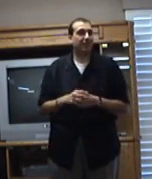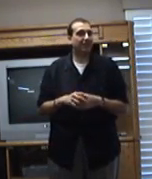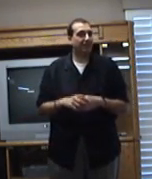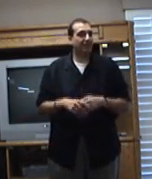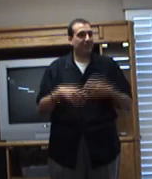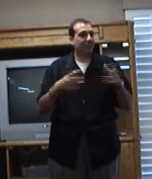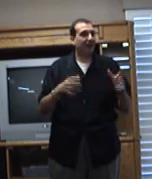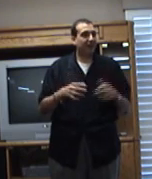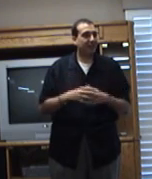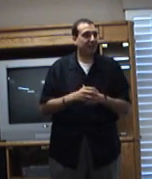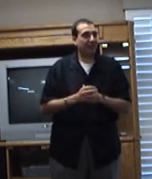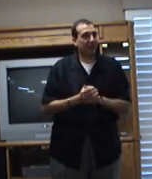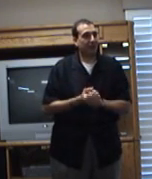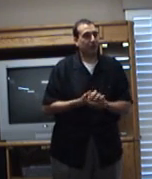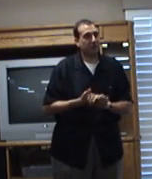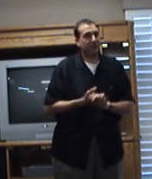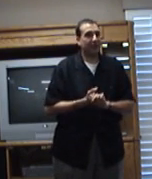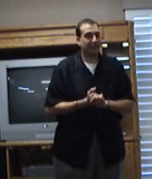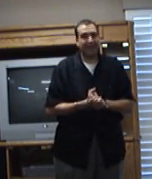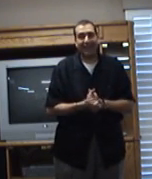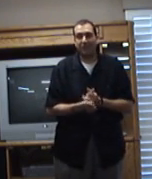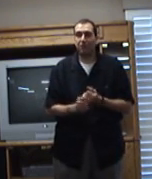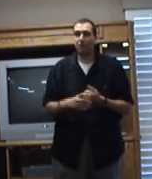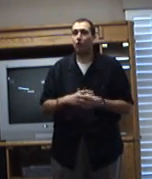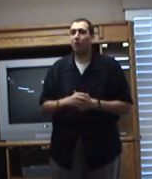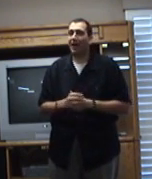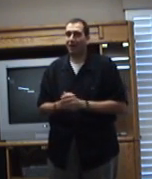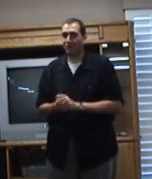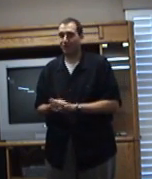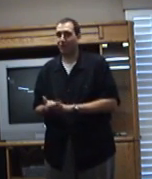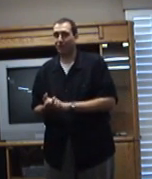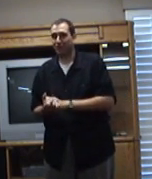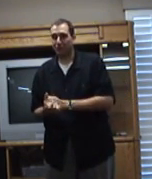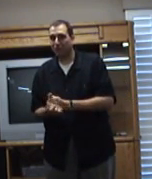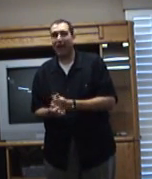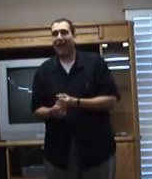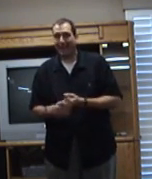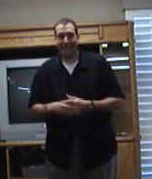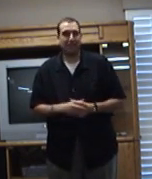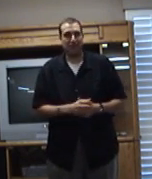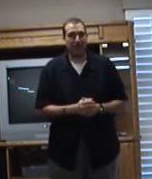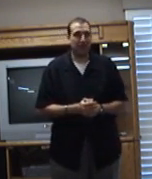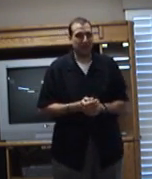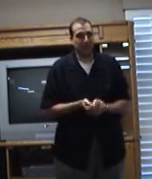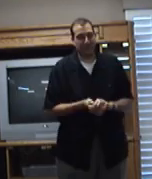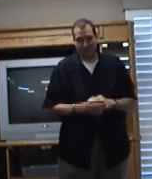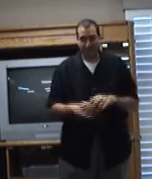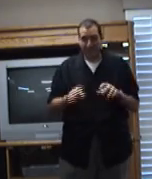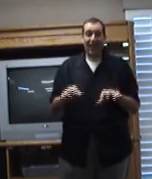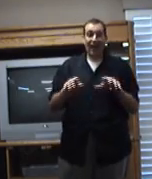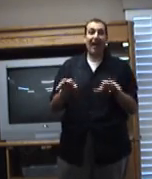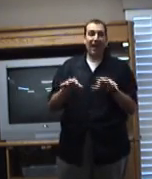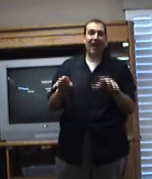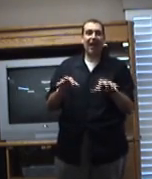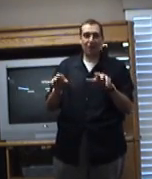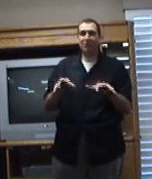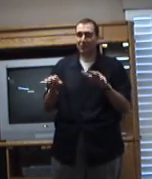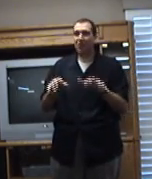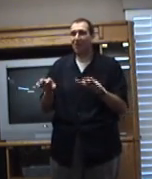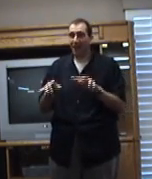I got on the scale and I noticed that I had gained four pounds. And, of course, I was panicking beyond belief. I like, ah, what's going